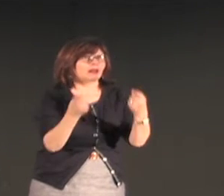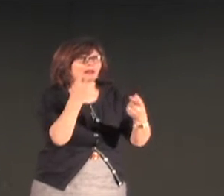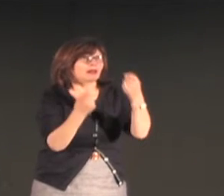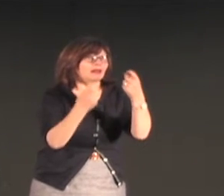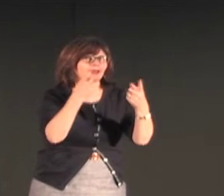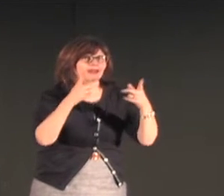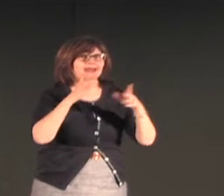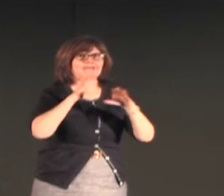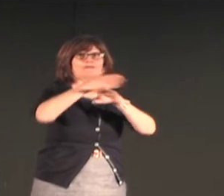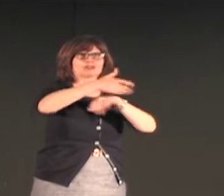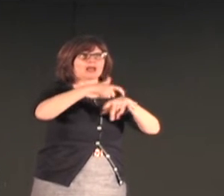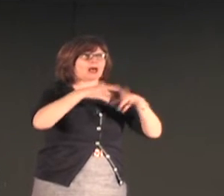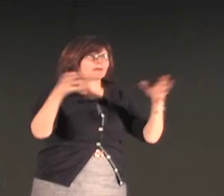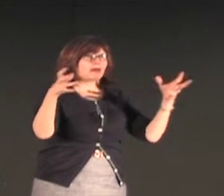and we expect to see